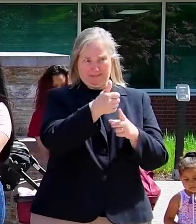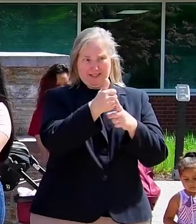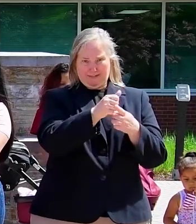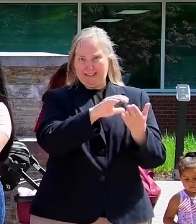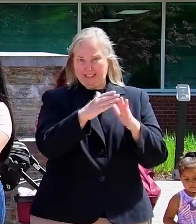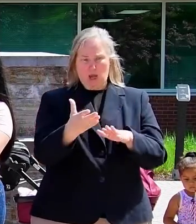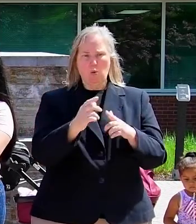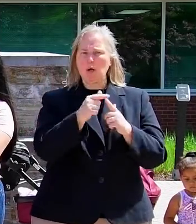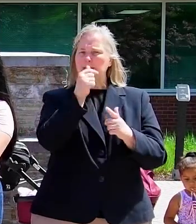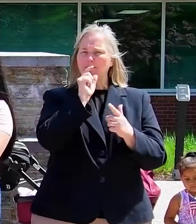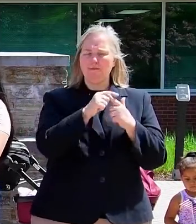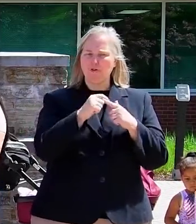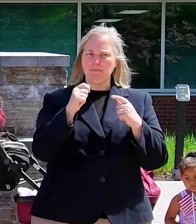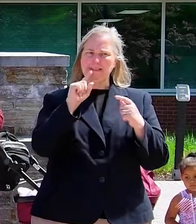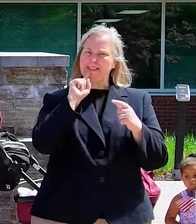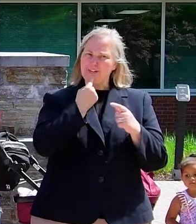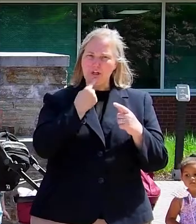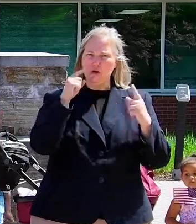complications.